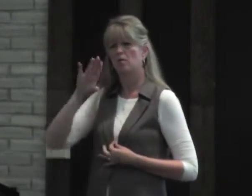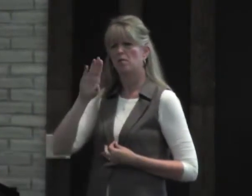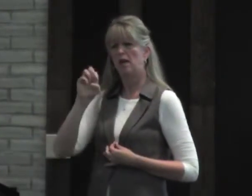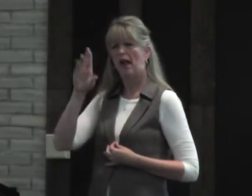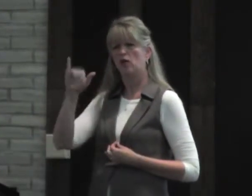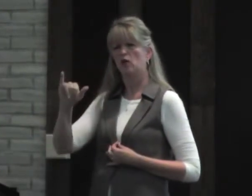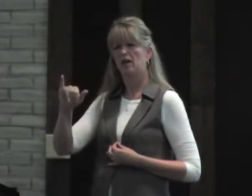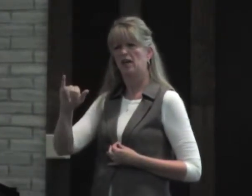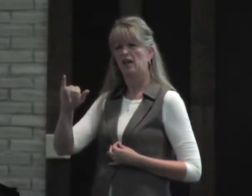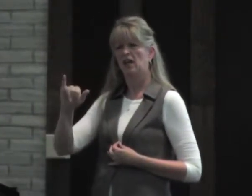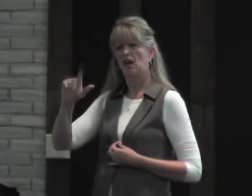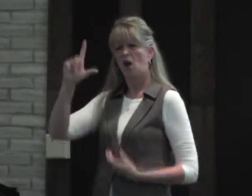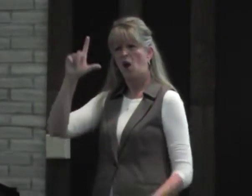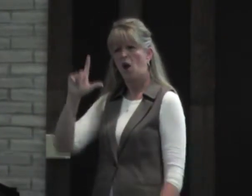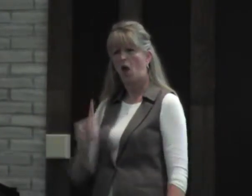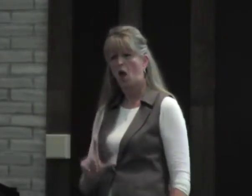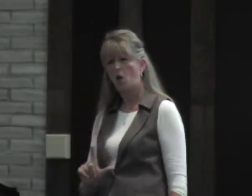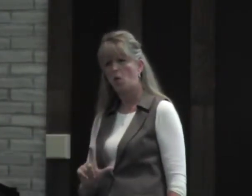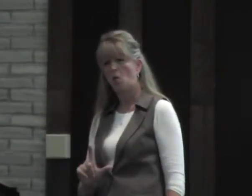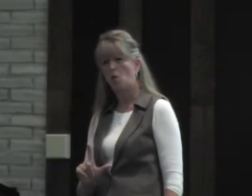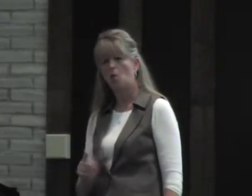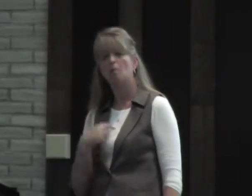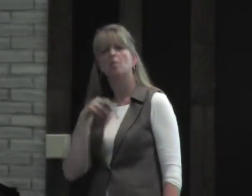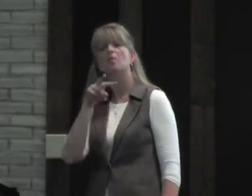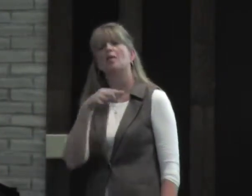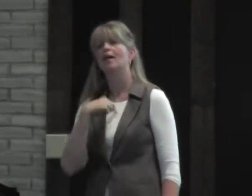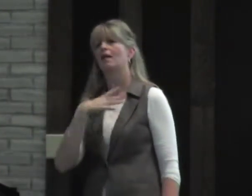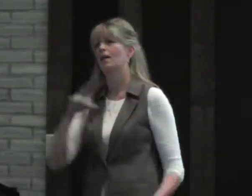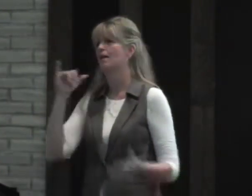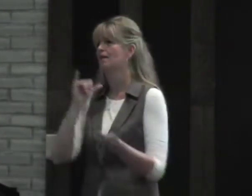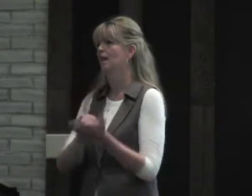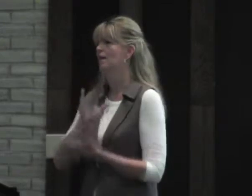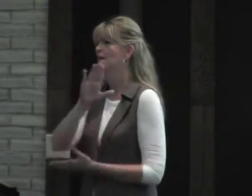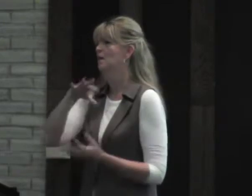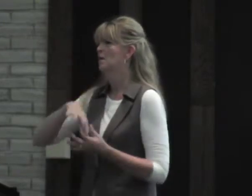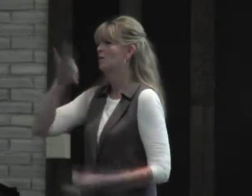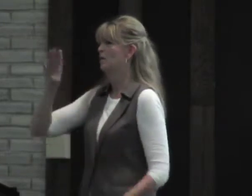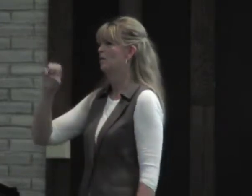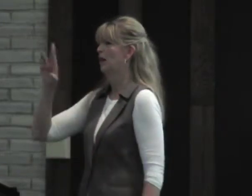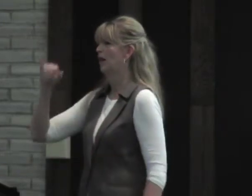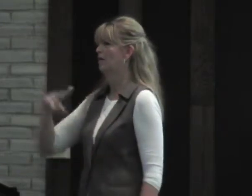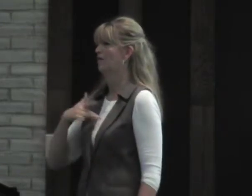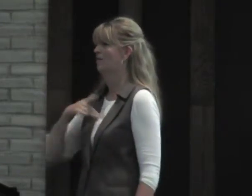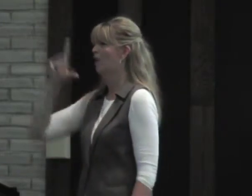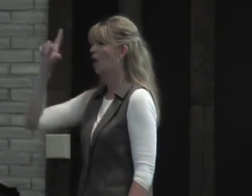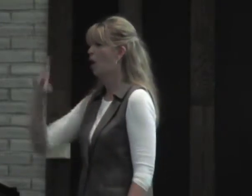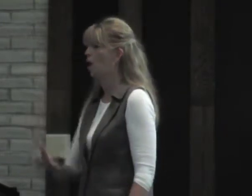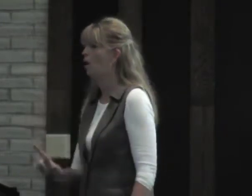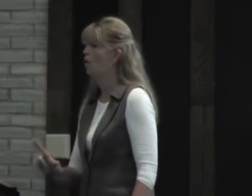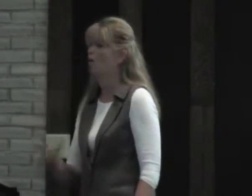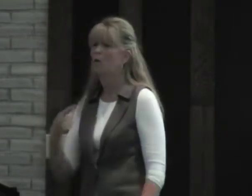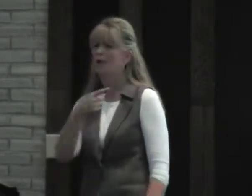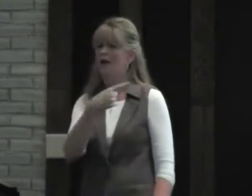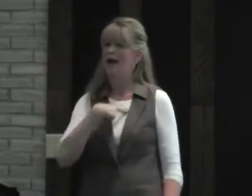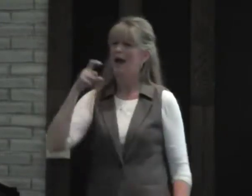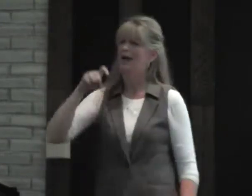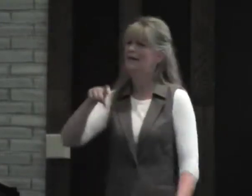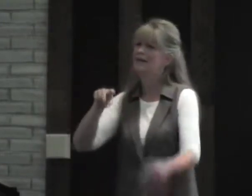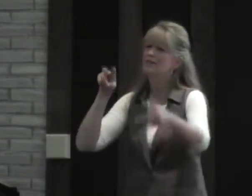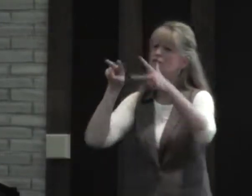And now they feel like their spiritual battery is low. And I kind of like that. Spiritual battery being low.